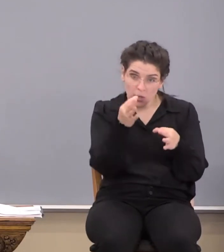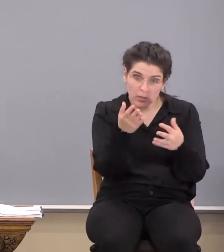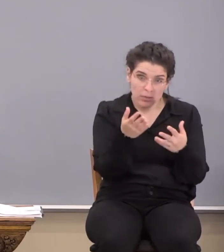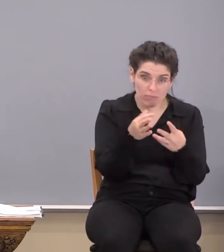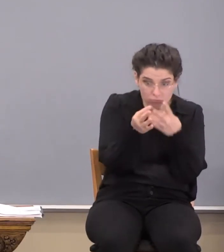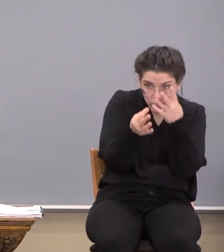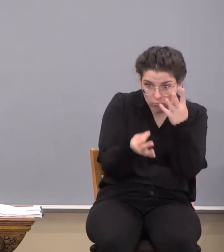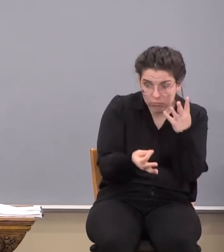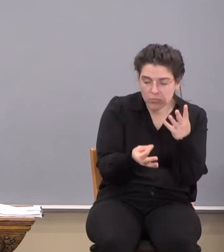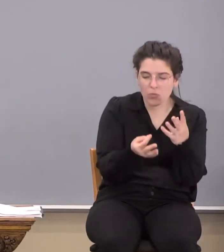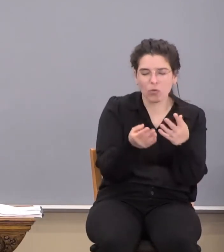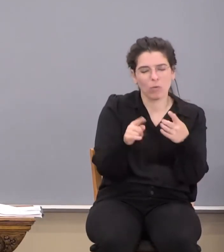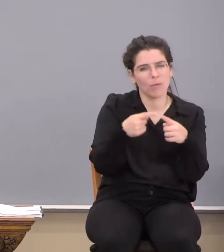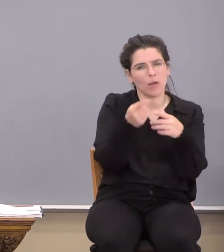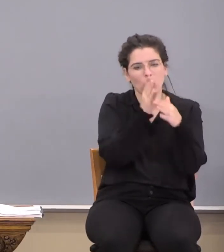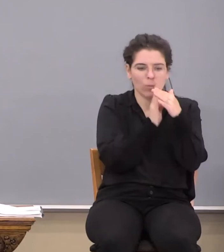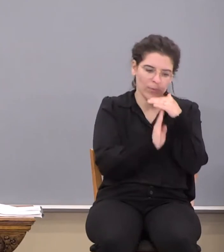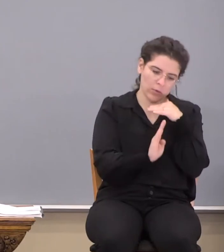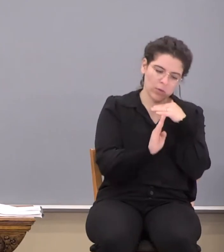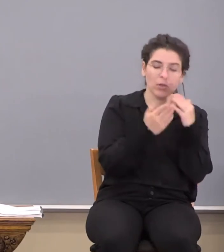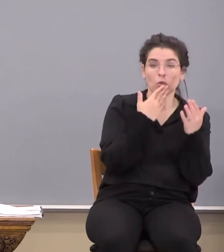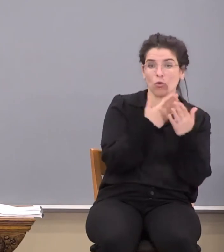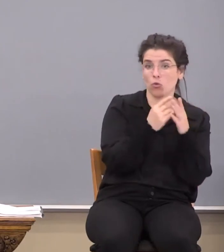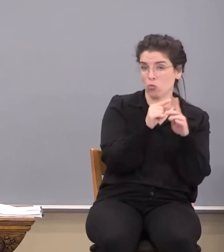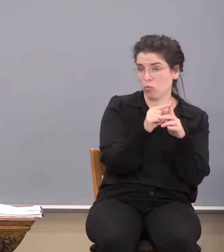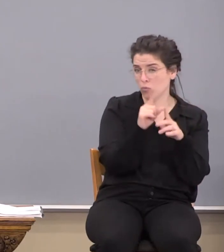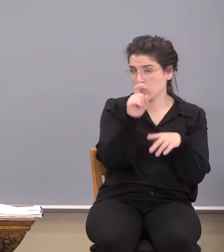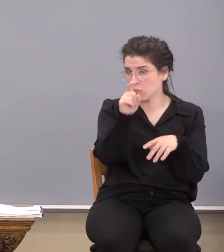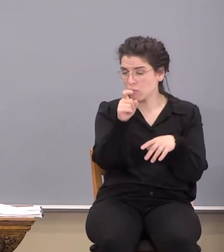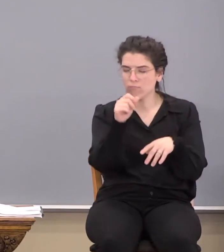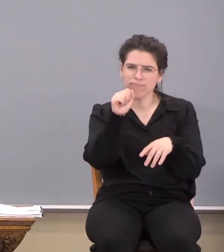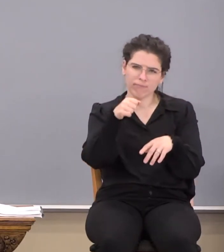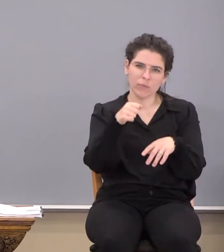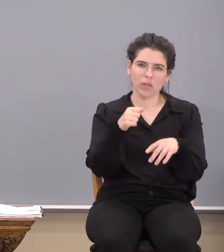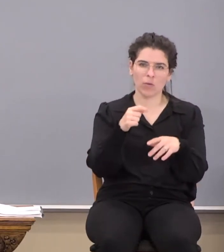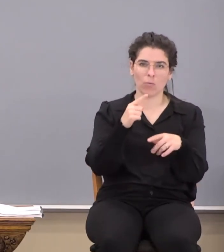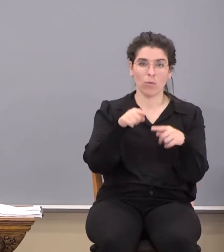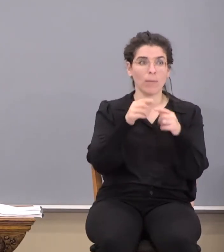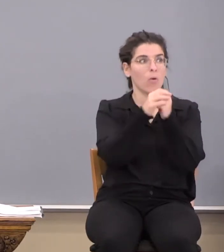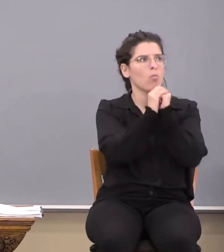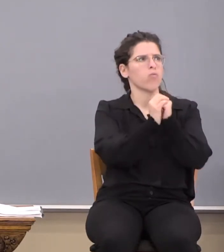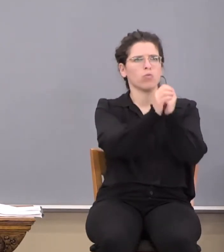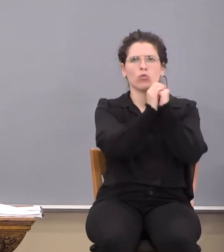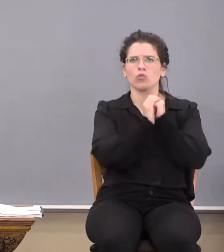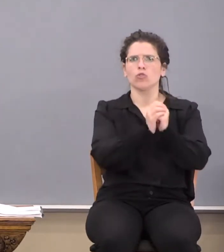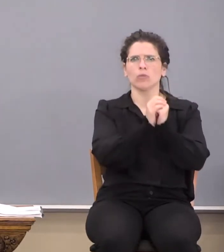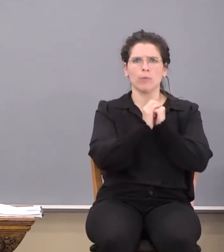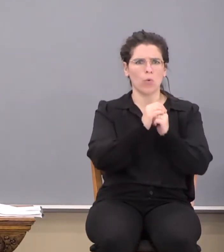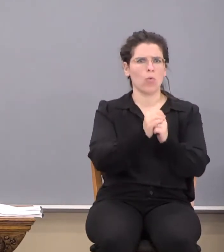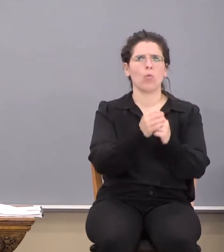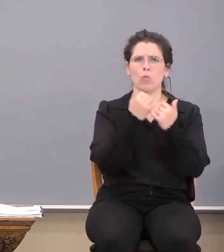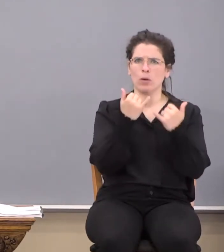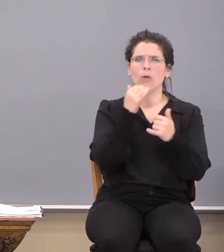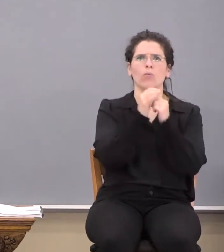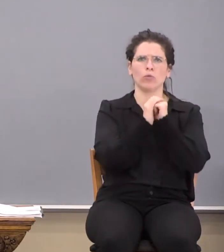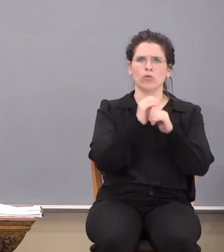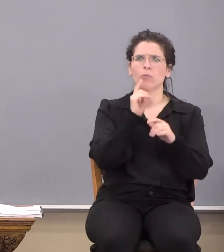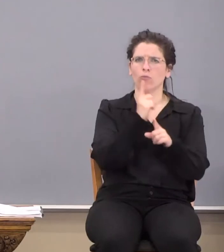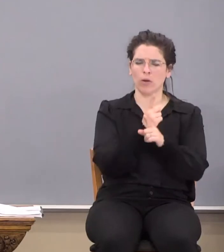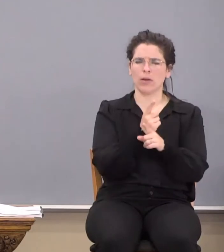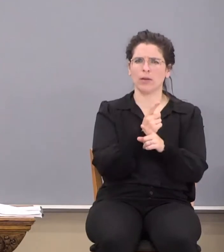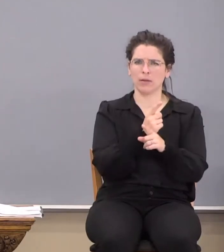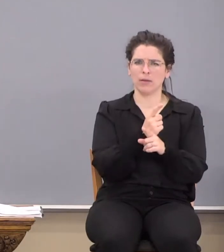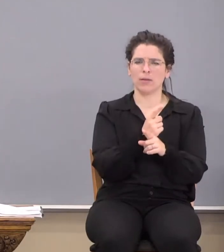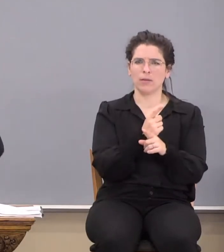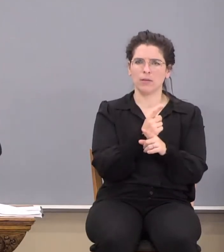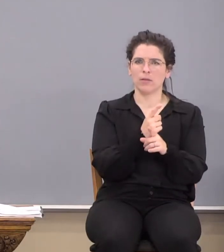How about the word humility? Is that kind of a good word? Yeah, yeah. How about worshiping? Oh, man, now we've got to worship. So